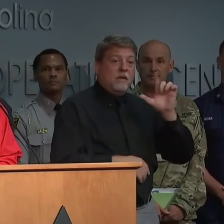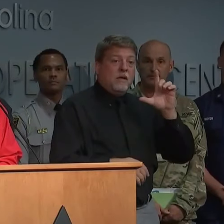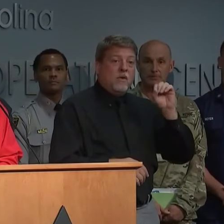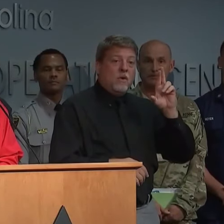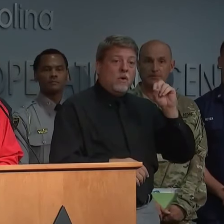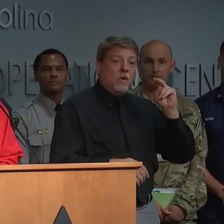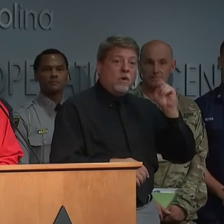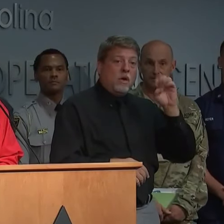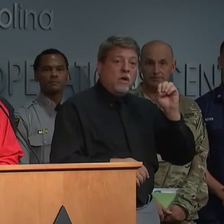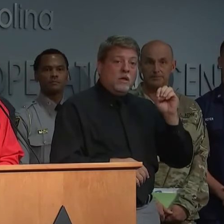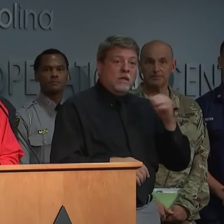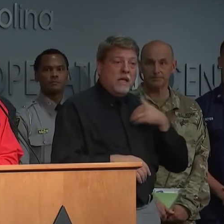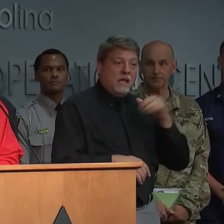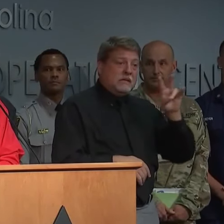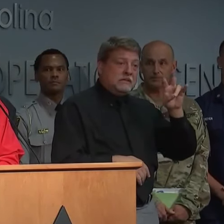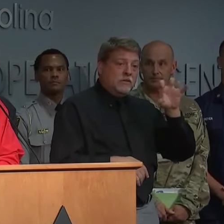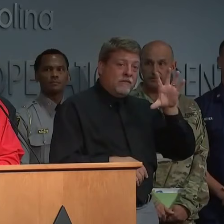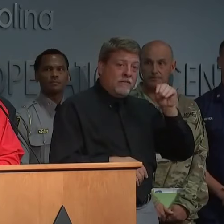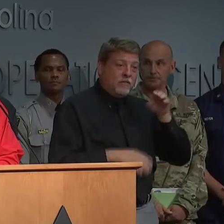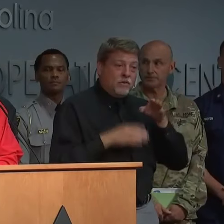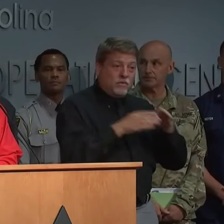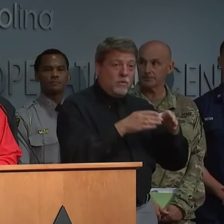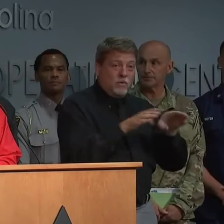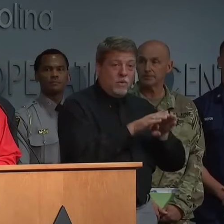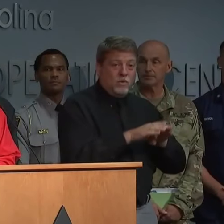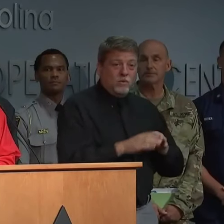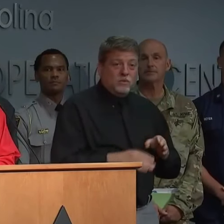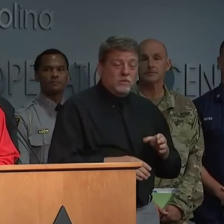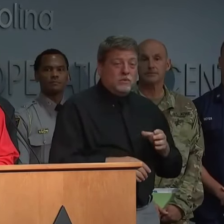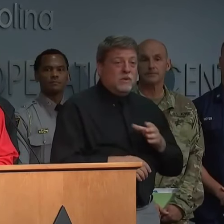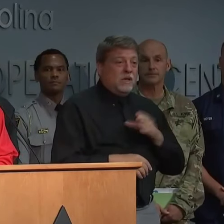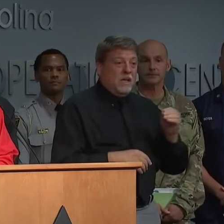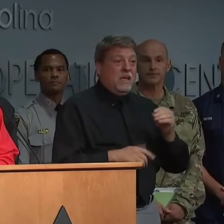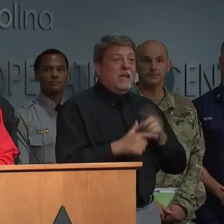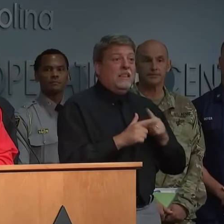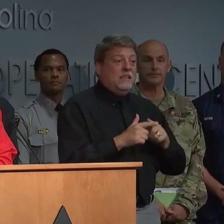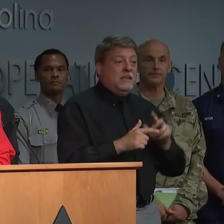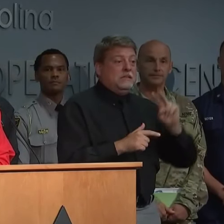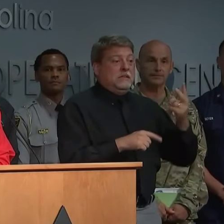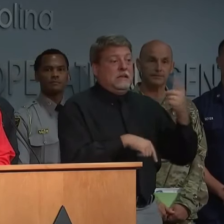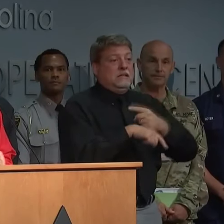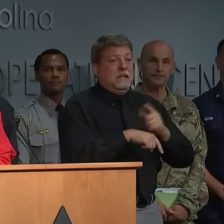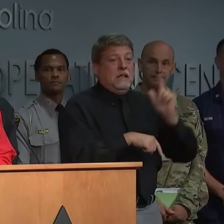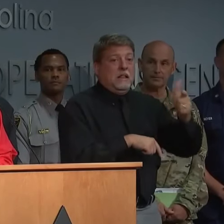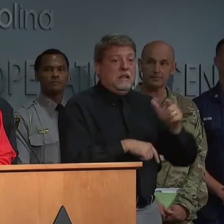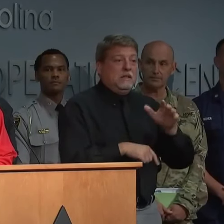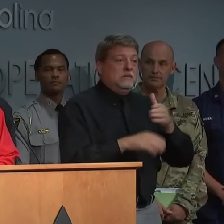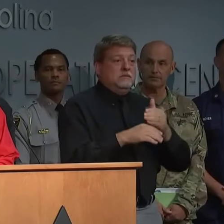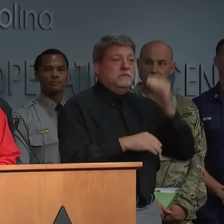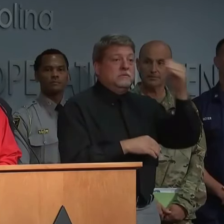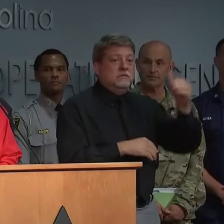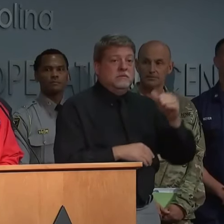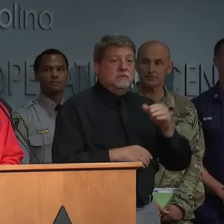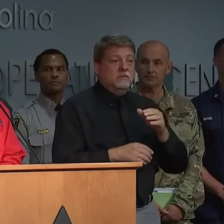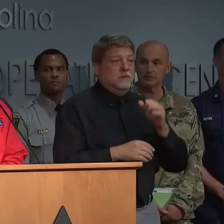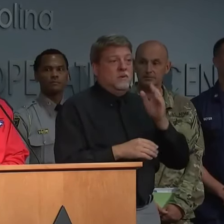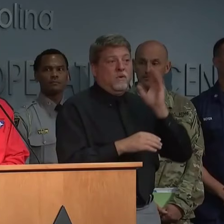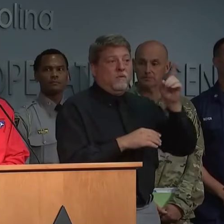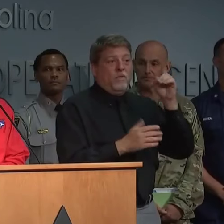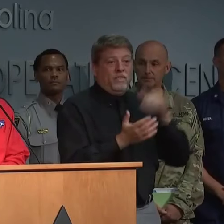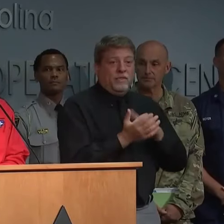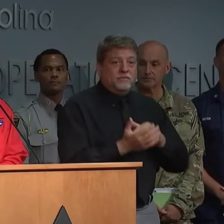at 750 by the same time period, and it grooved by the next day to 1,600. So we're keeping our fingers crossed.